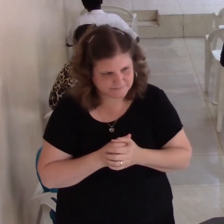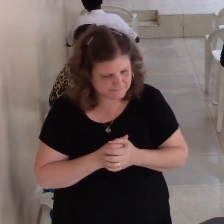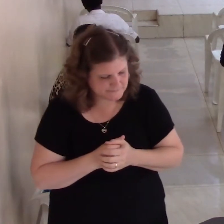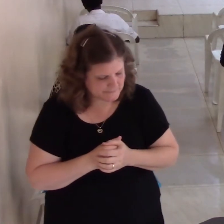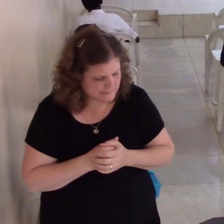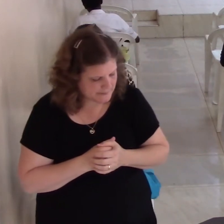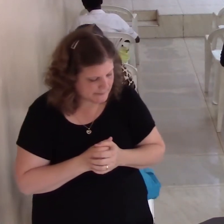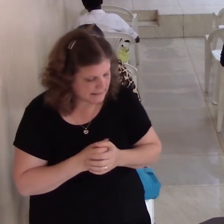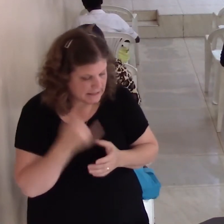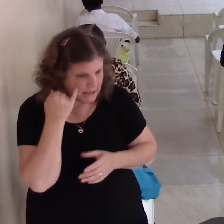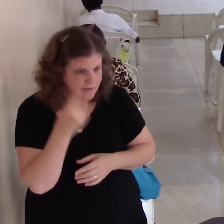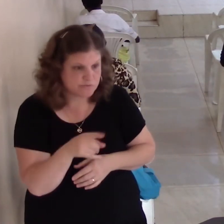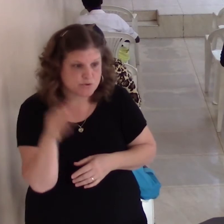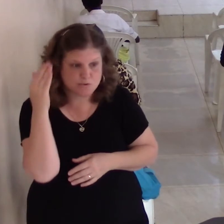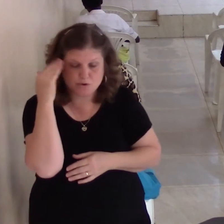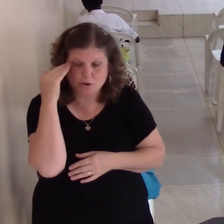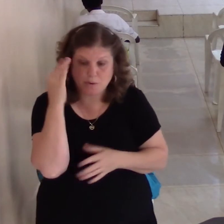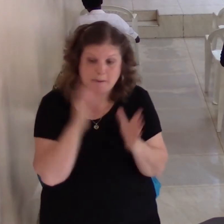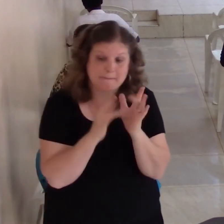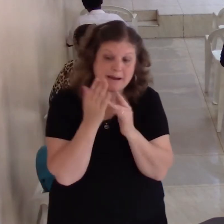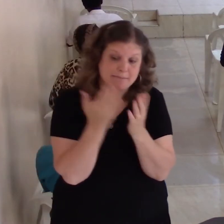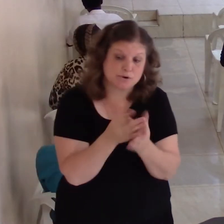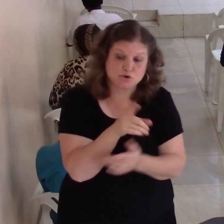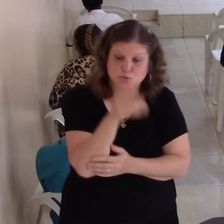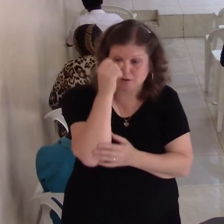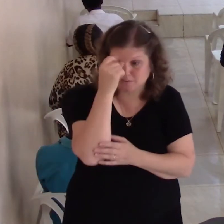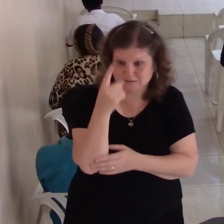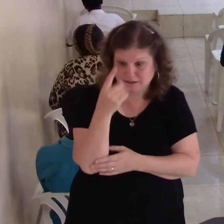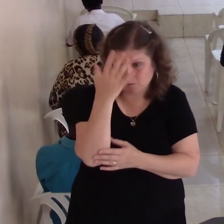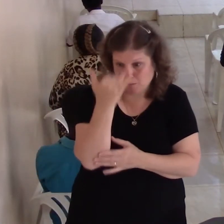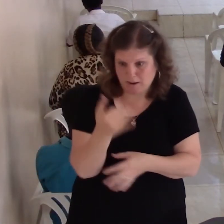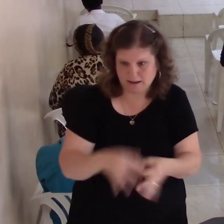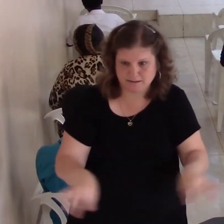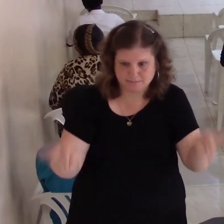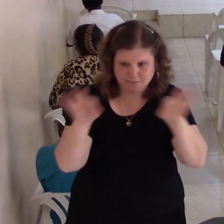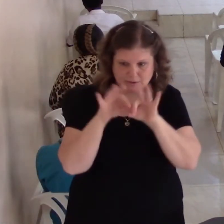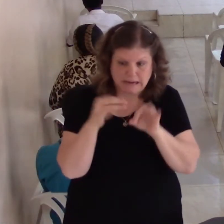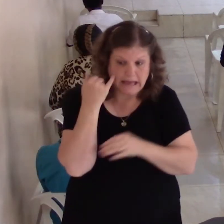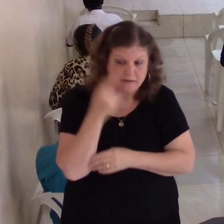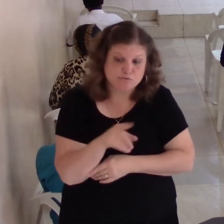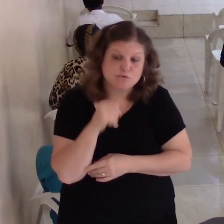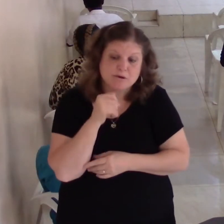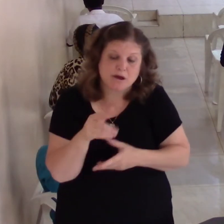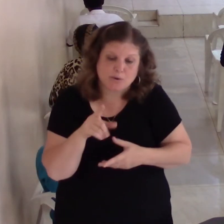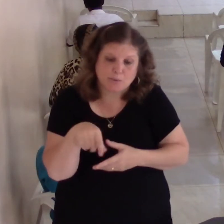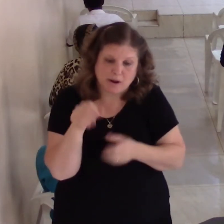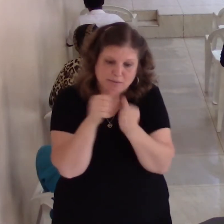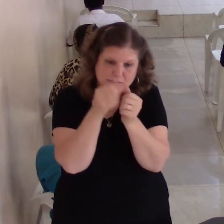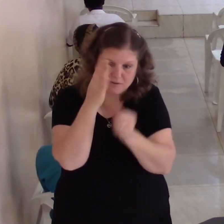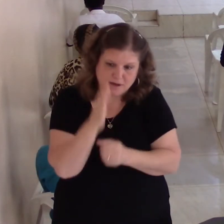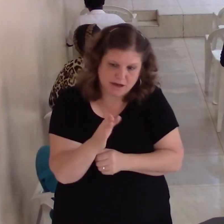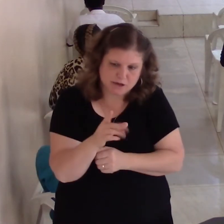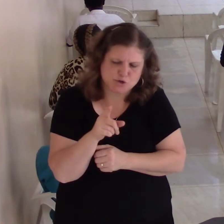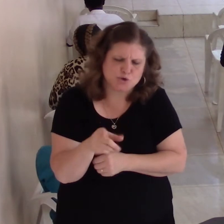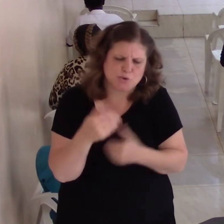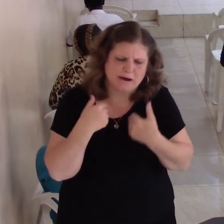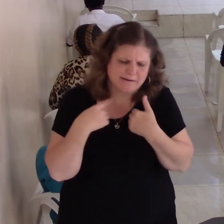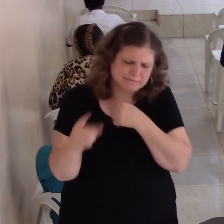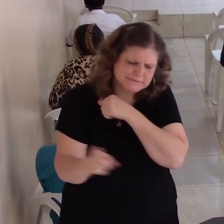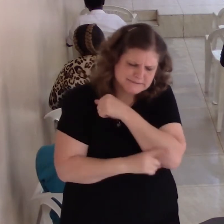If you know your Bible, you understand life. Because if you're not white with God, you're going have the discipline of God to live your life. If you're